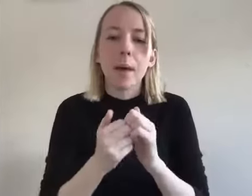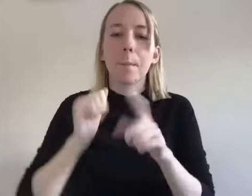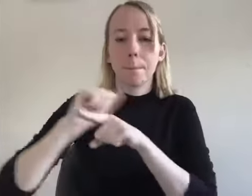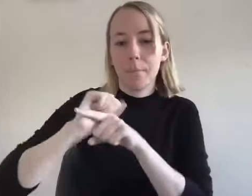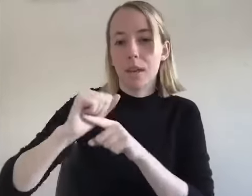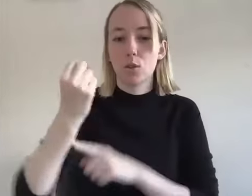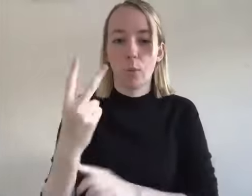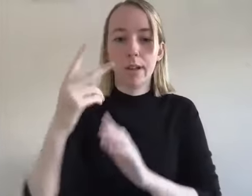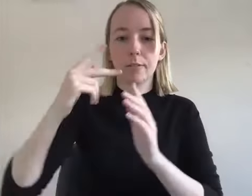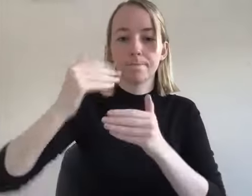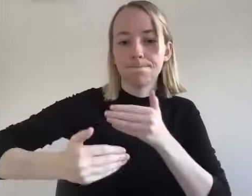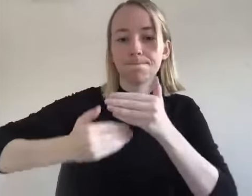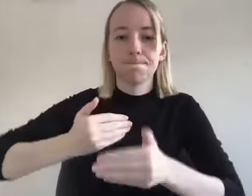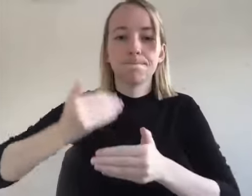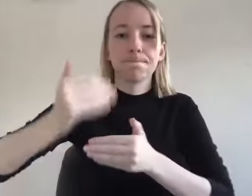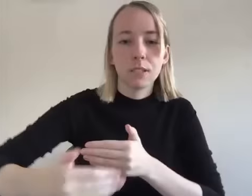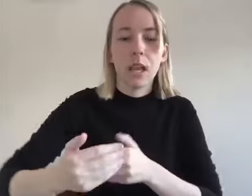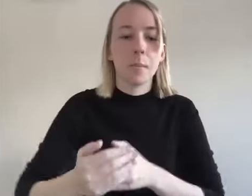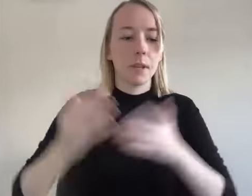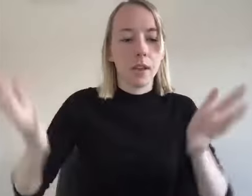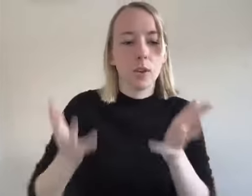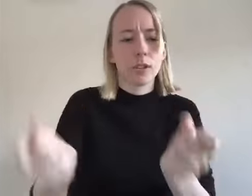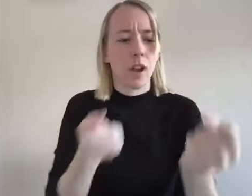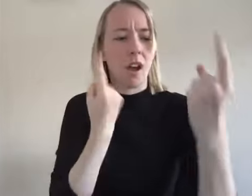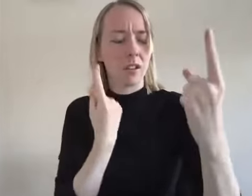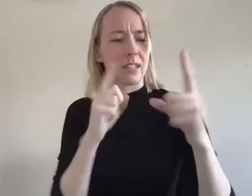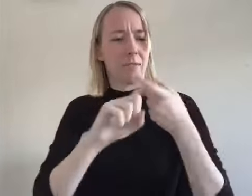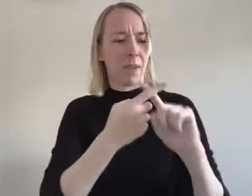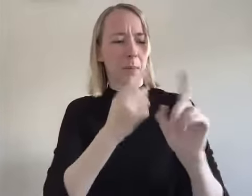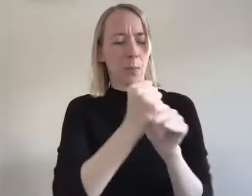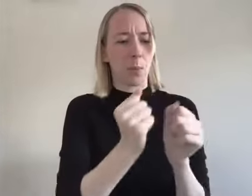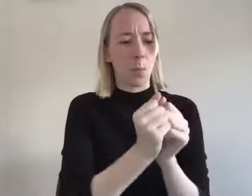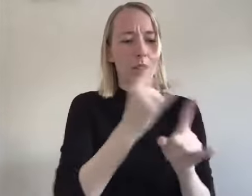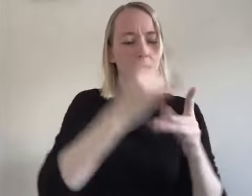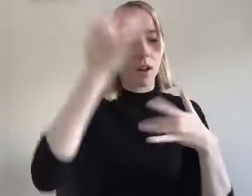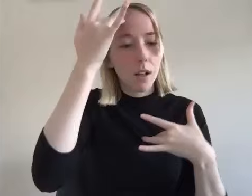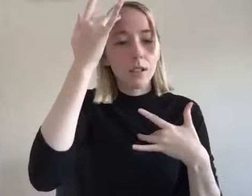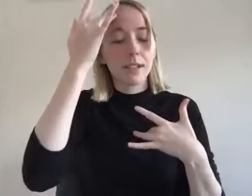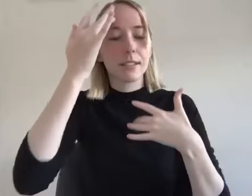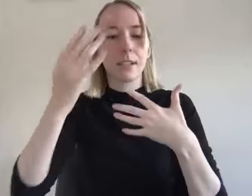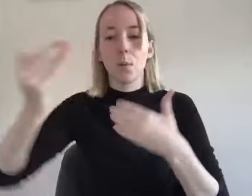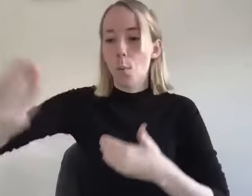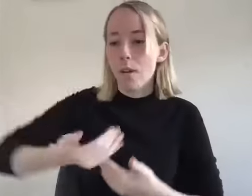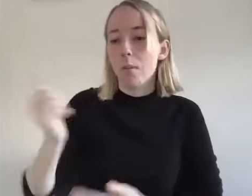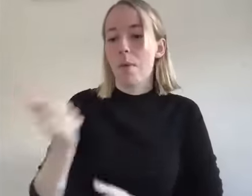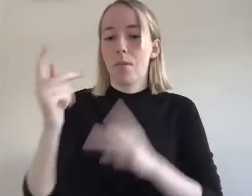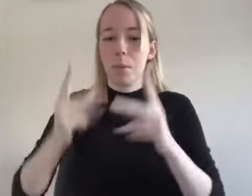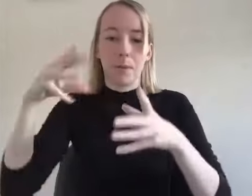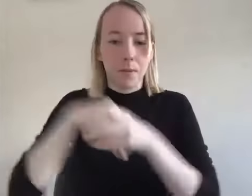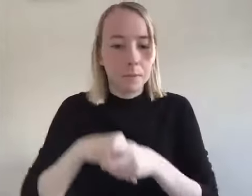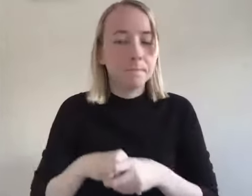this by practicing the 12 steps of aa ourselves by encouraging and understanding our alcoholic relatives and by welcoming and giving comfort to families of